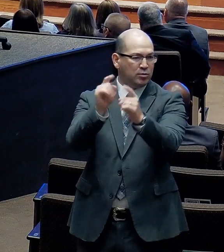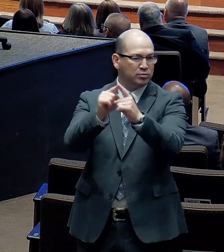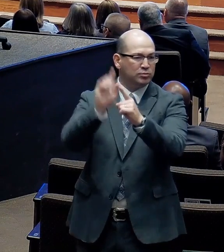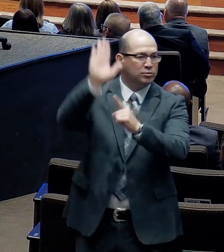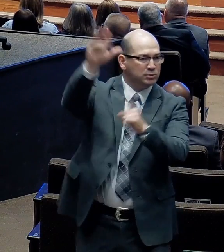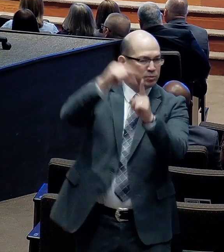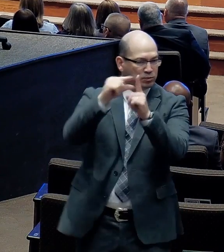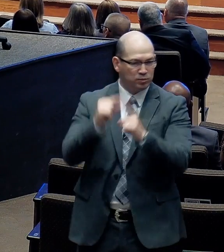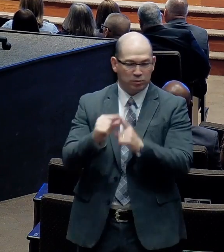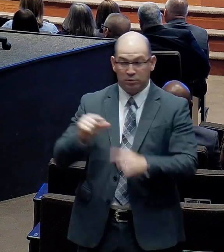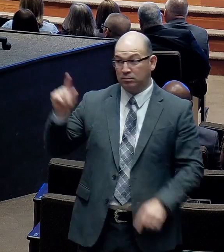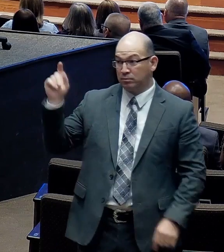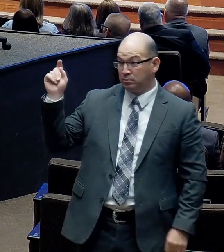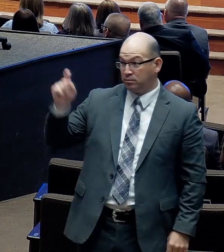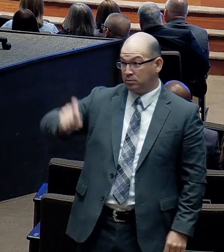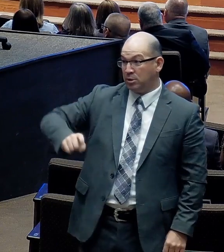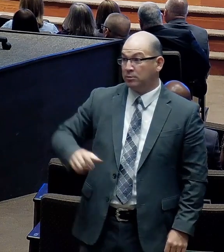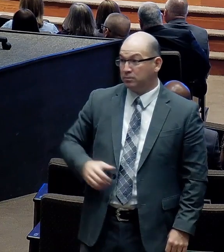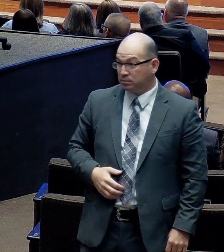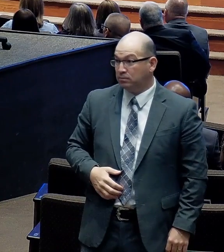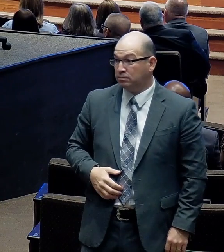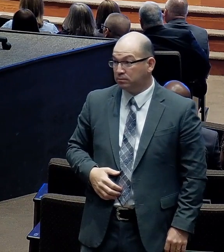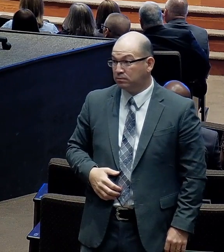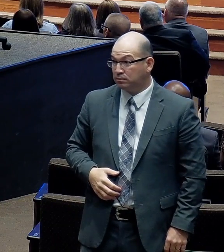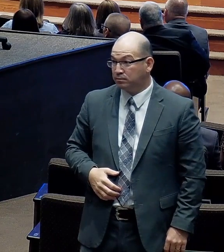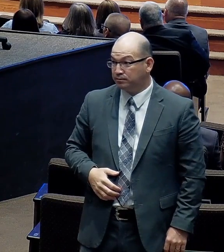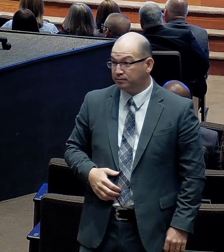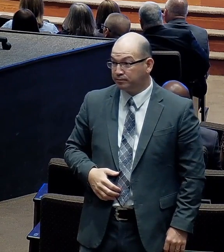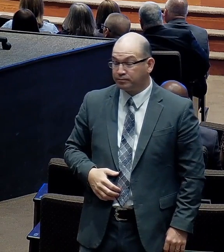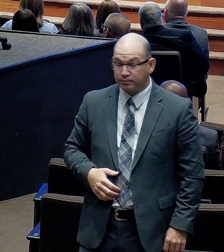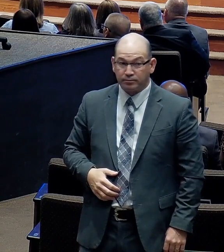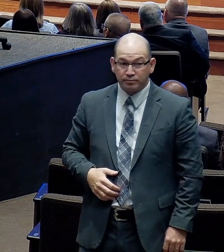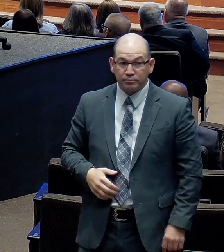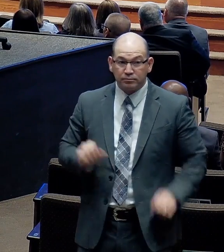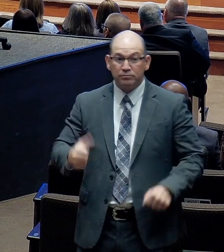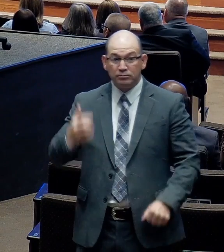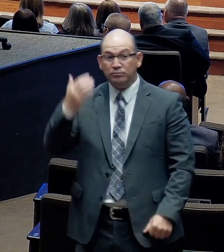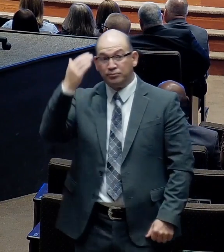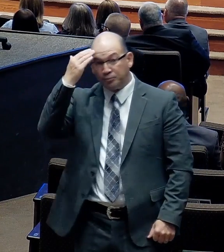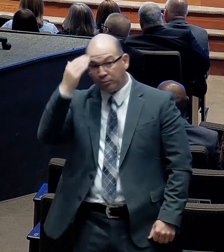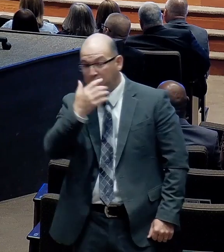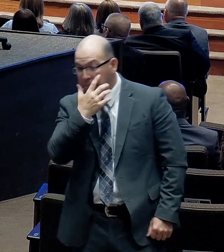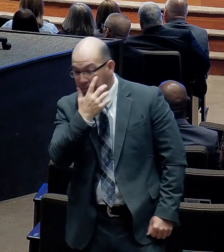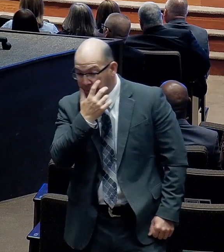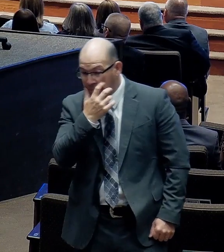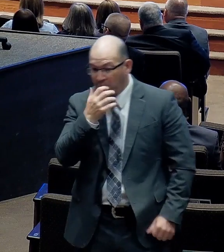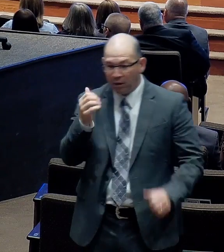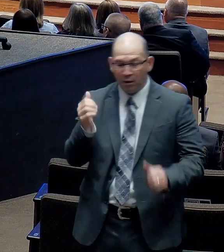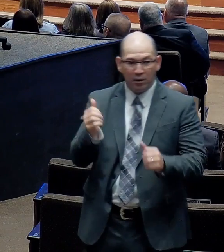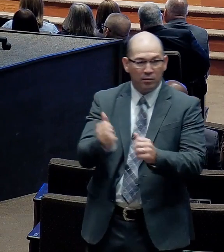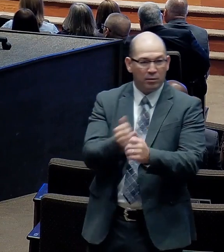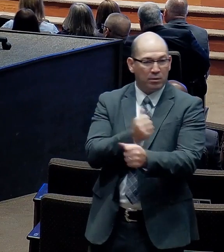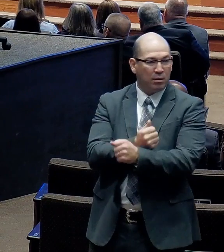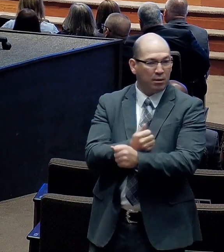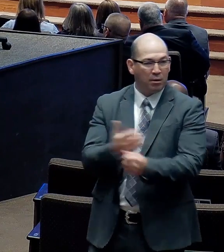The one thing. You can be sure of. When anything. Happening. At Lancaster Baptist Church.